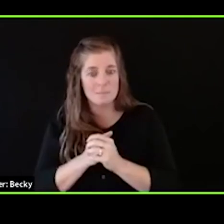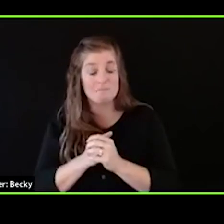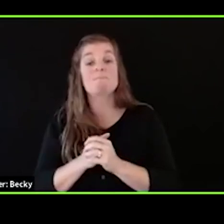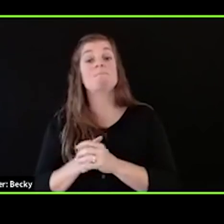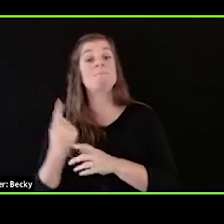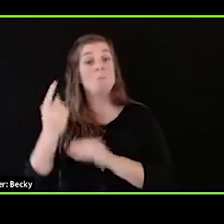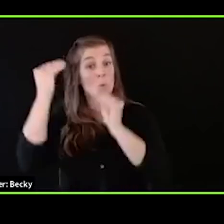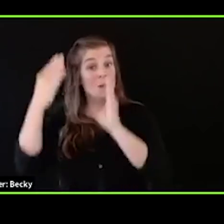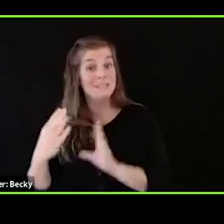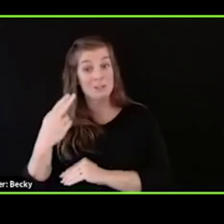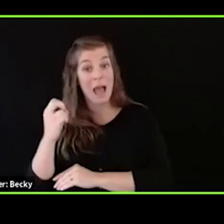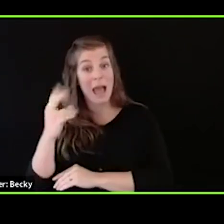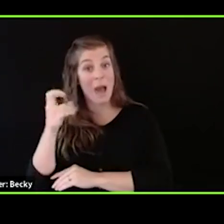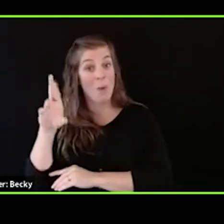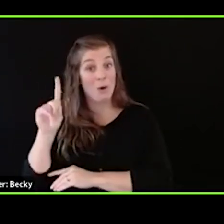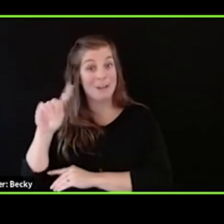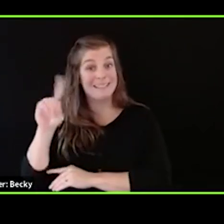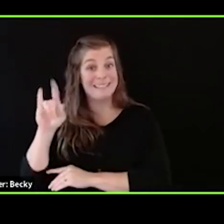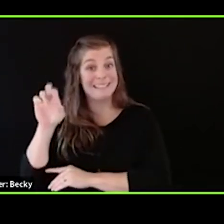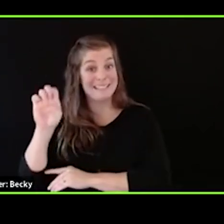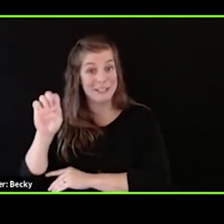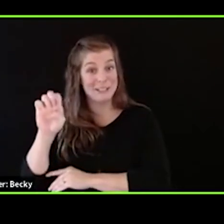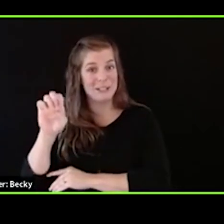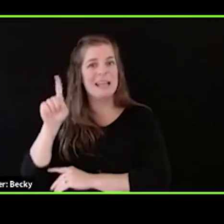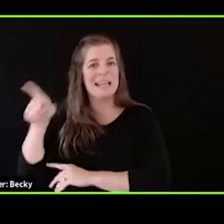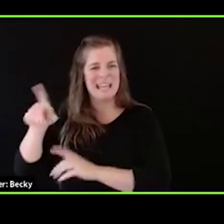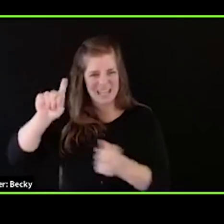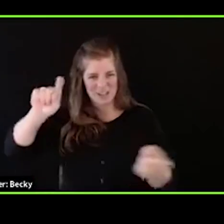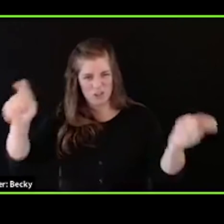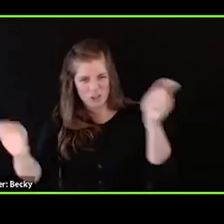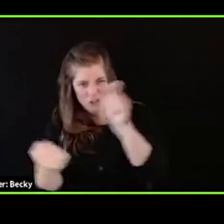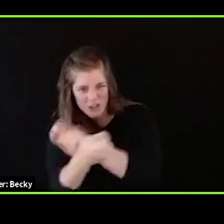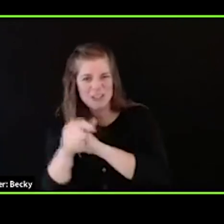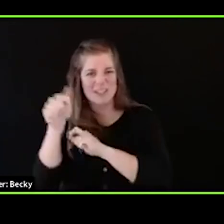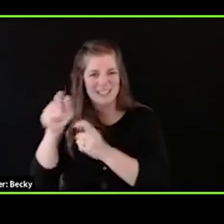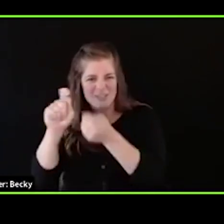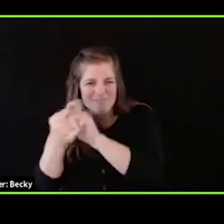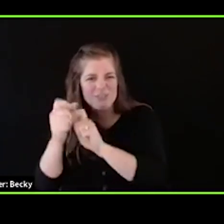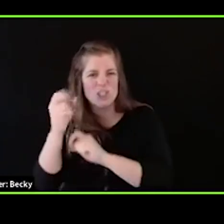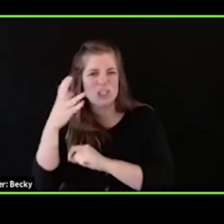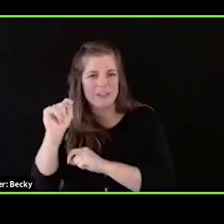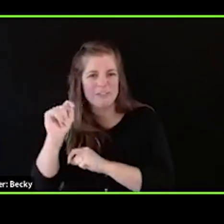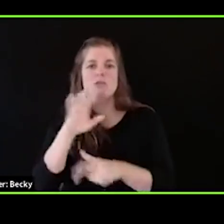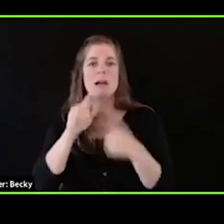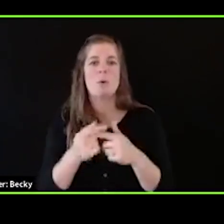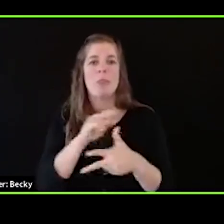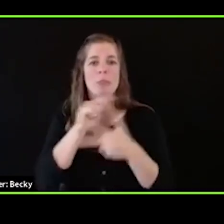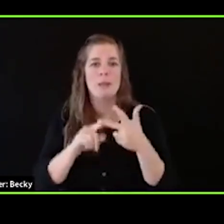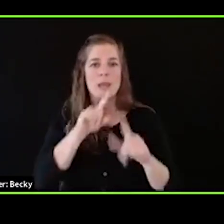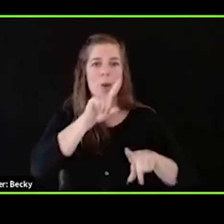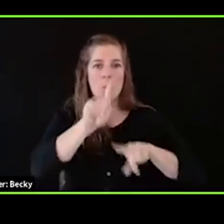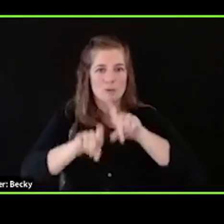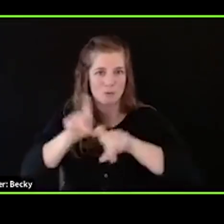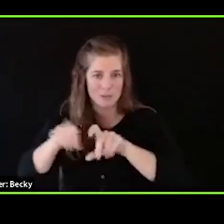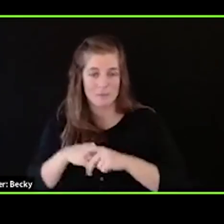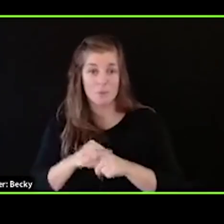in the field of restorative justice, frames this paradigm shift in this way. He talks about the three questions. So restorative justice,